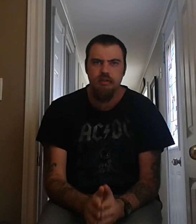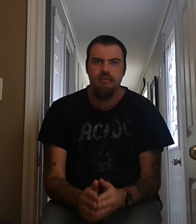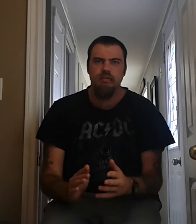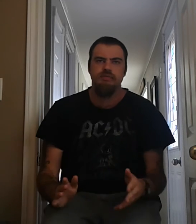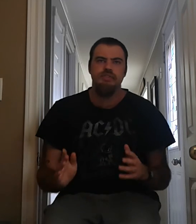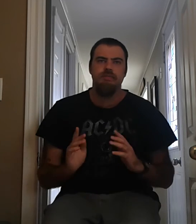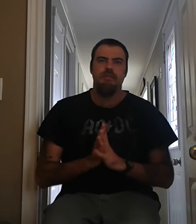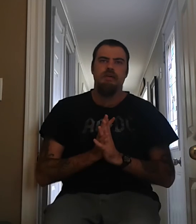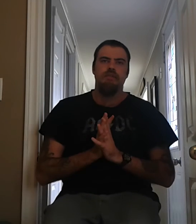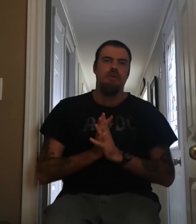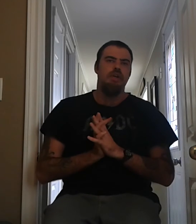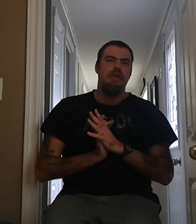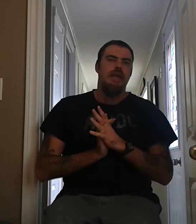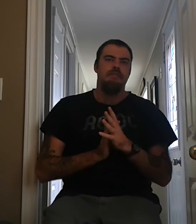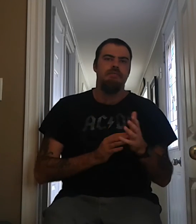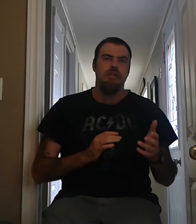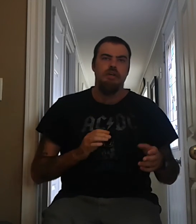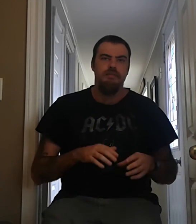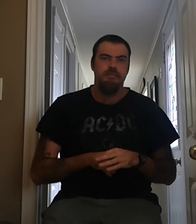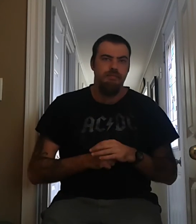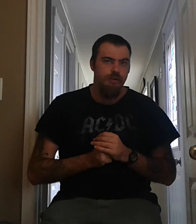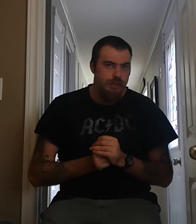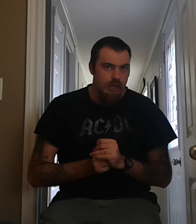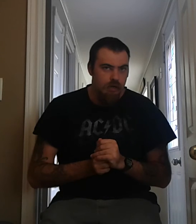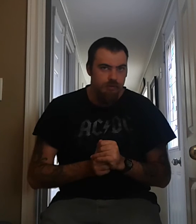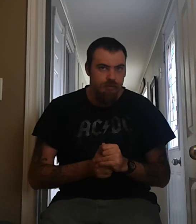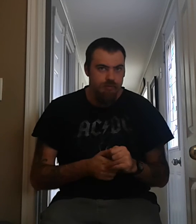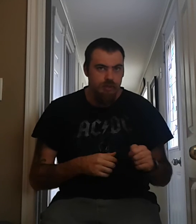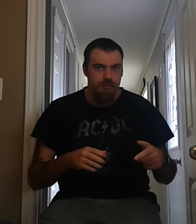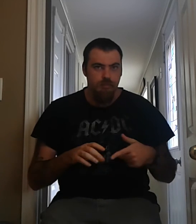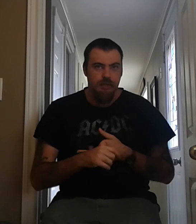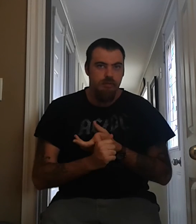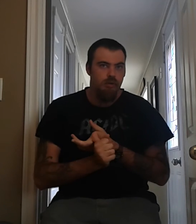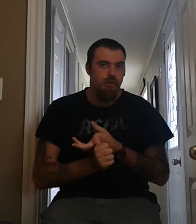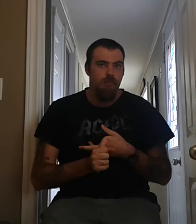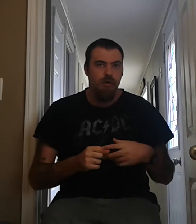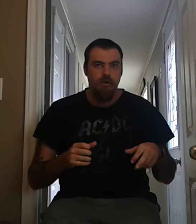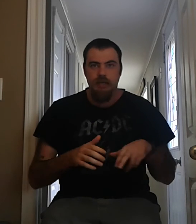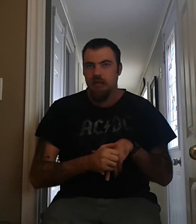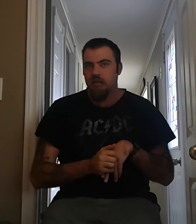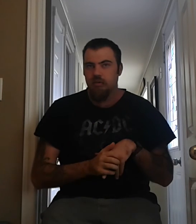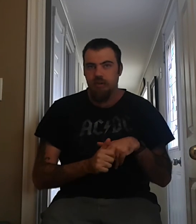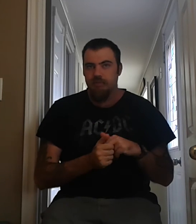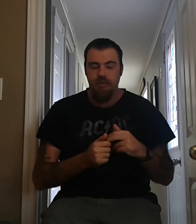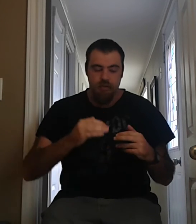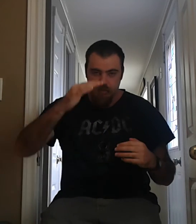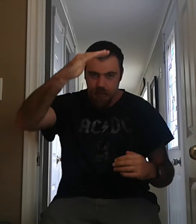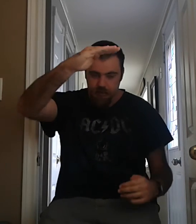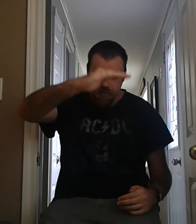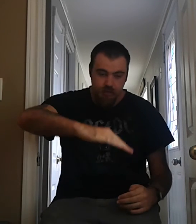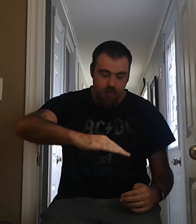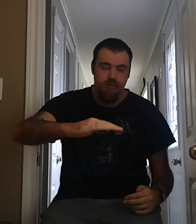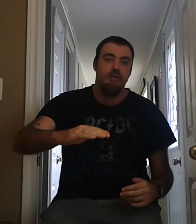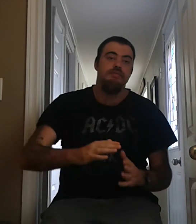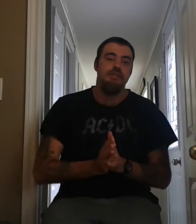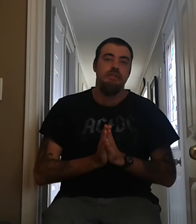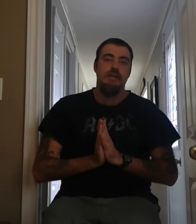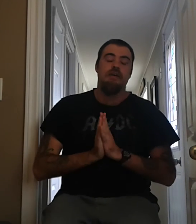description down below, as well as free album reviews, Mock the Hoople, King Crimson, down in the description down